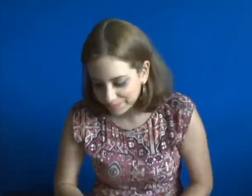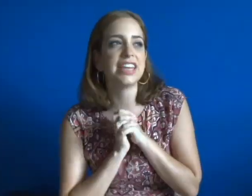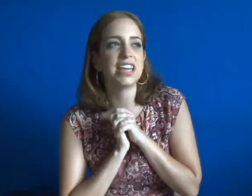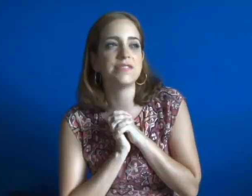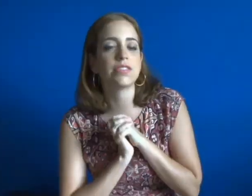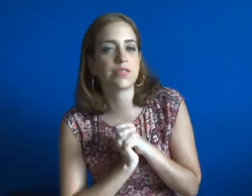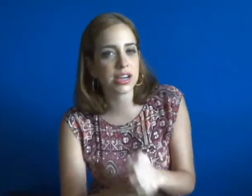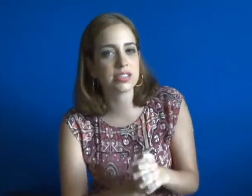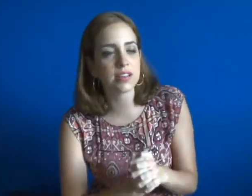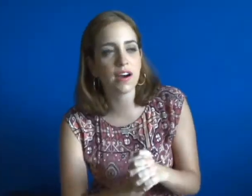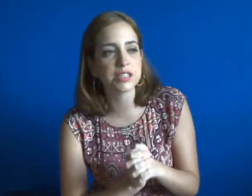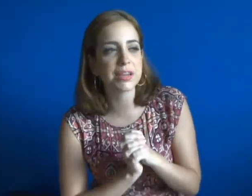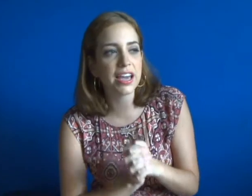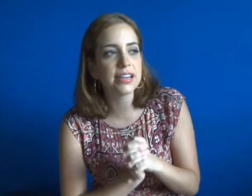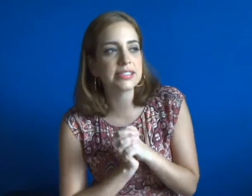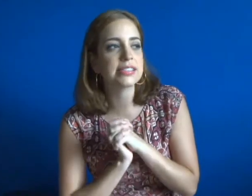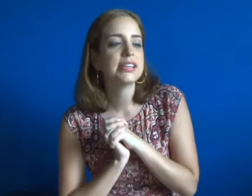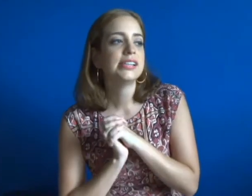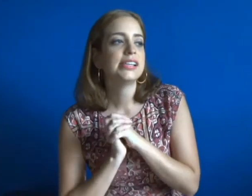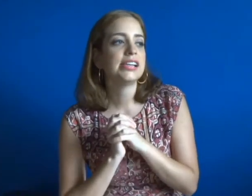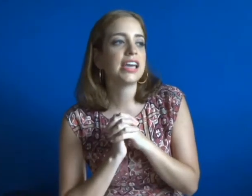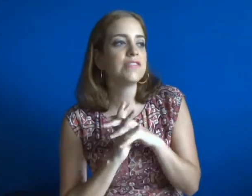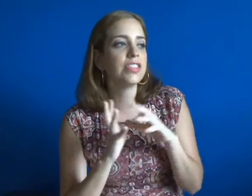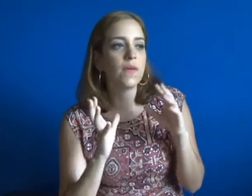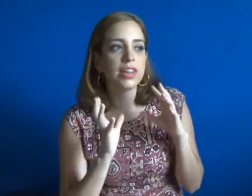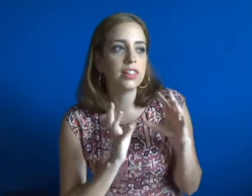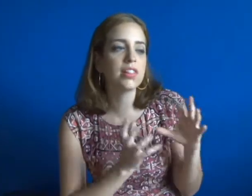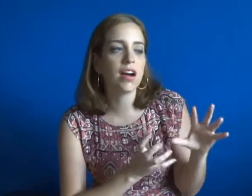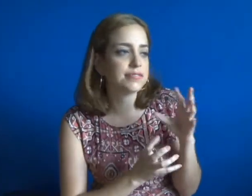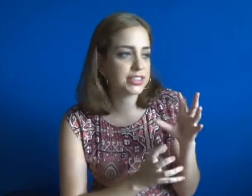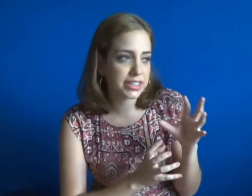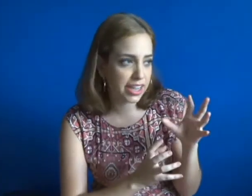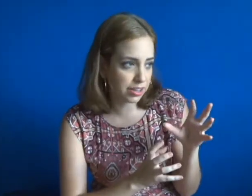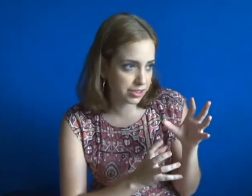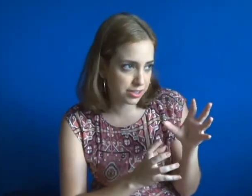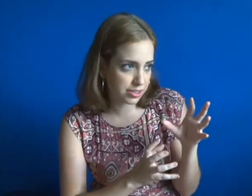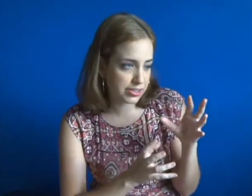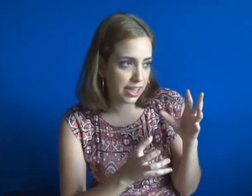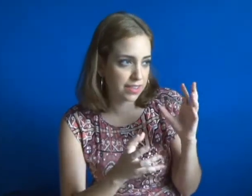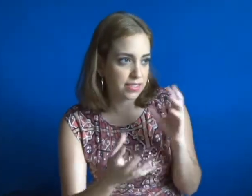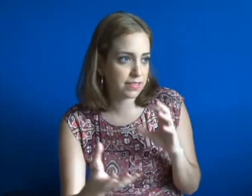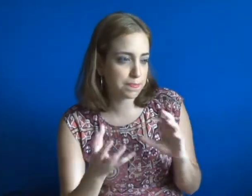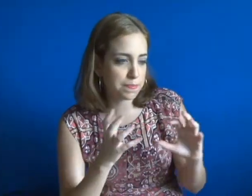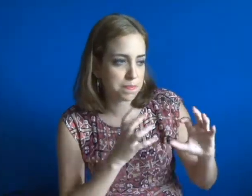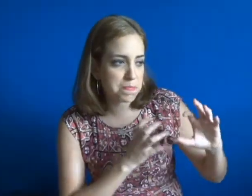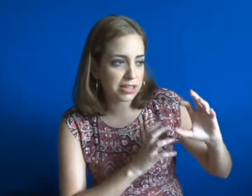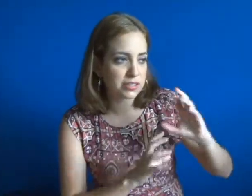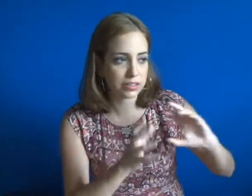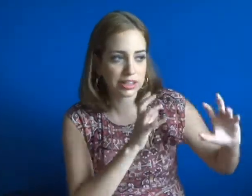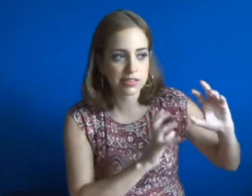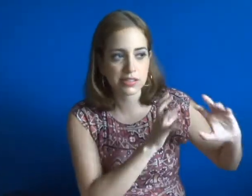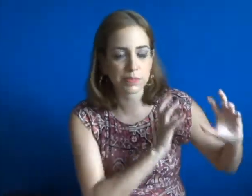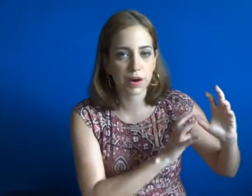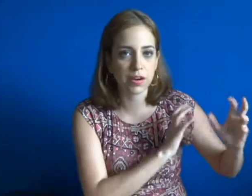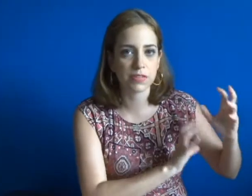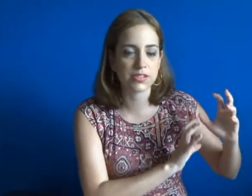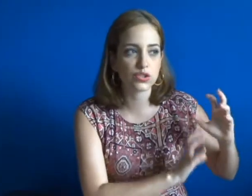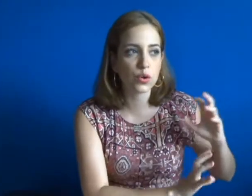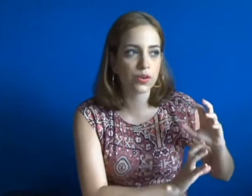But I gave it three stars because even though I loved the characters and the mental illness part of the